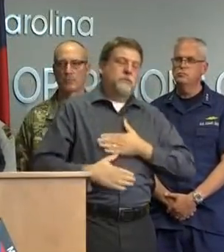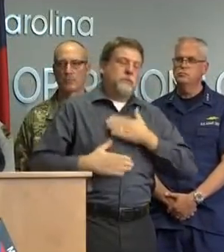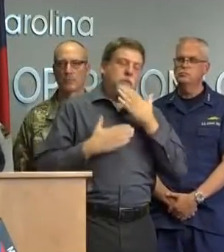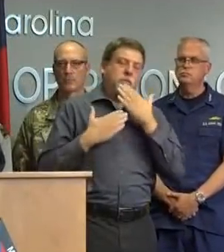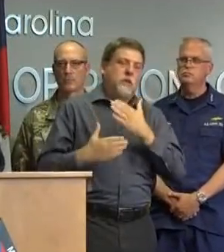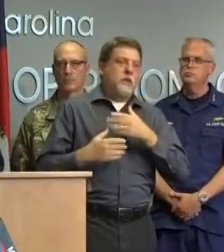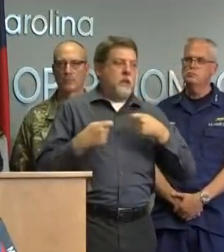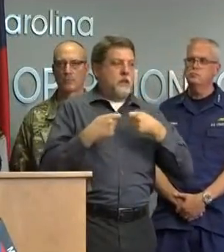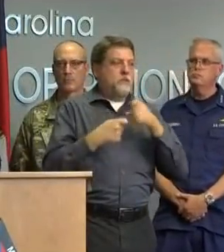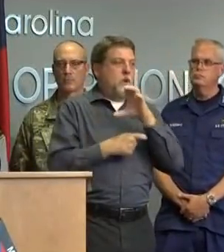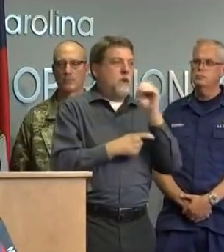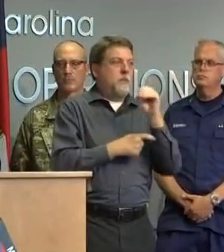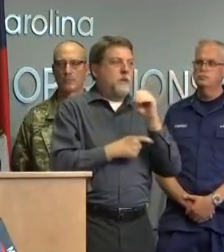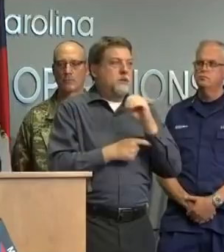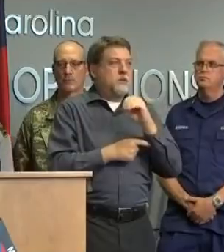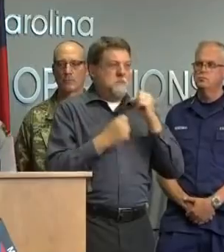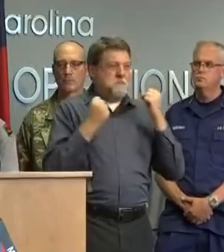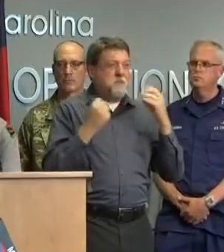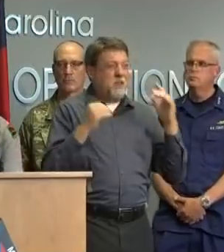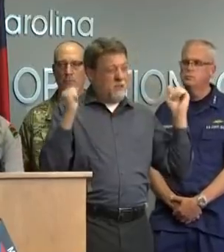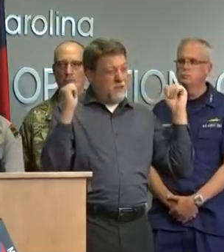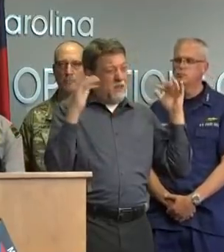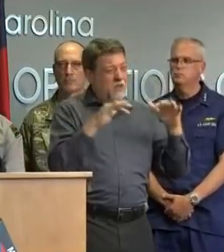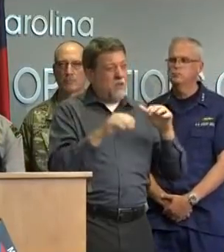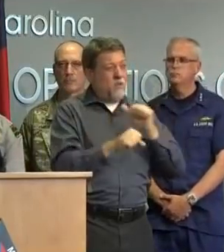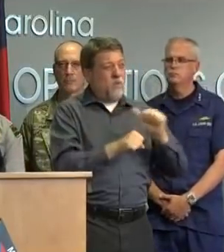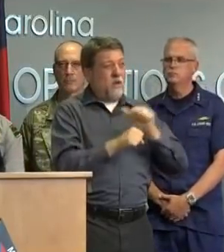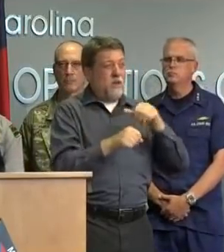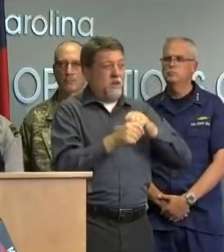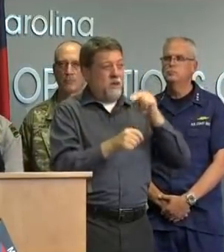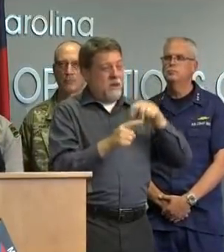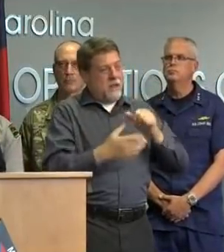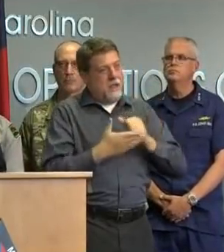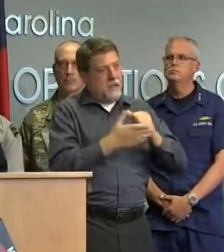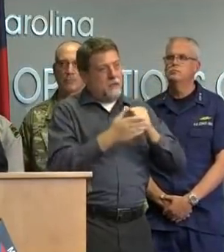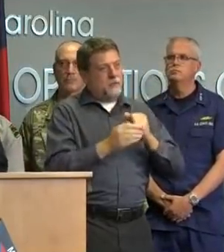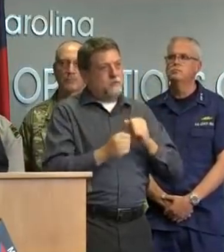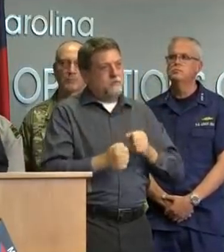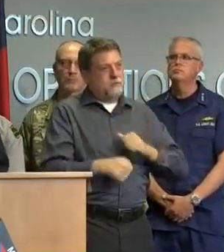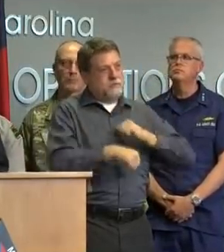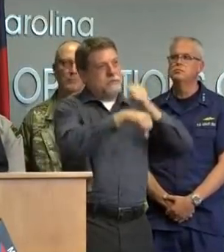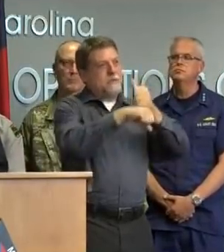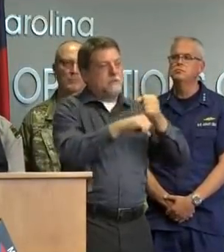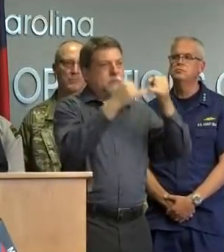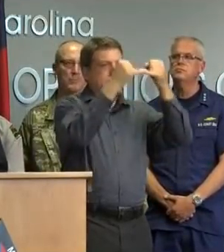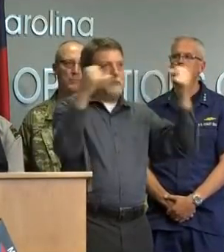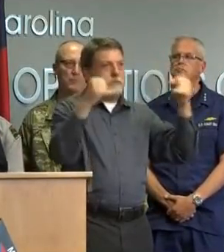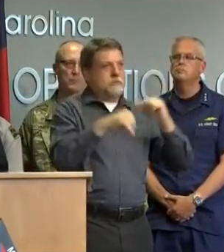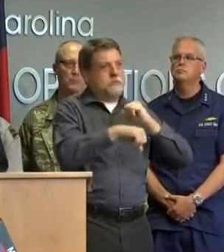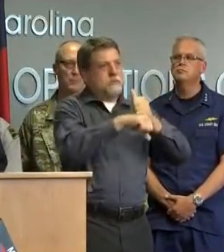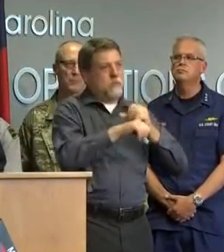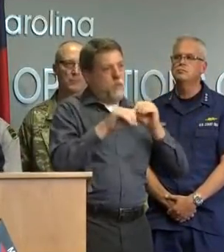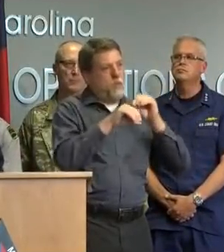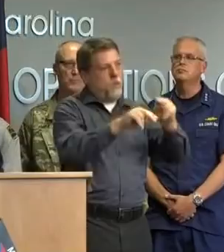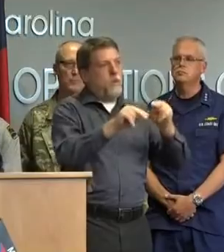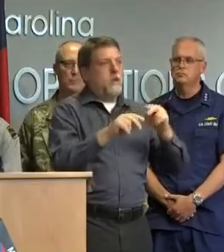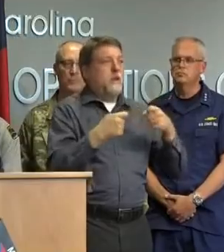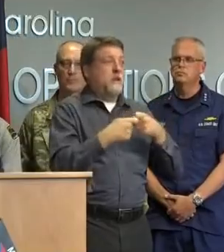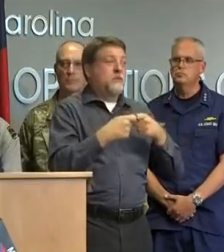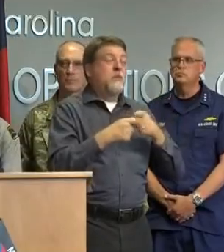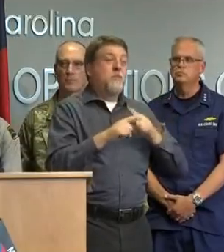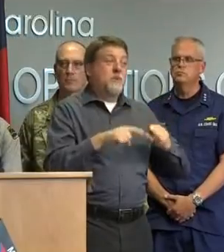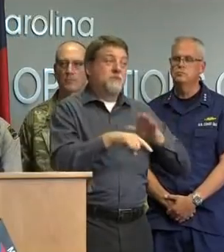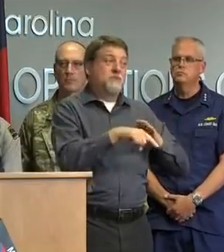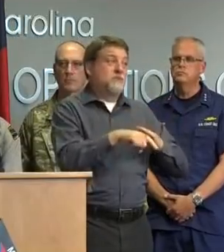who are here to help restore power but people need to understand that some areas are likely to be without